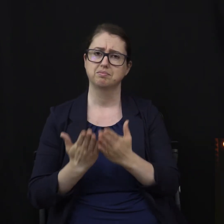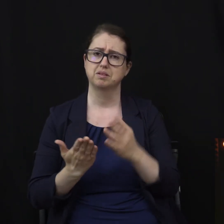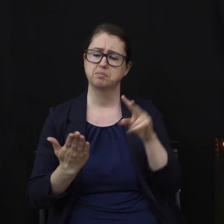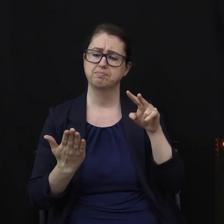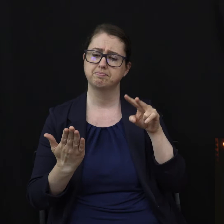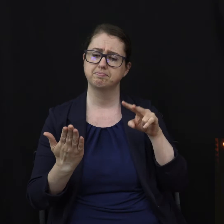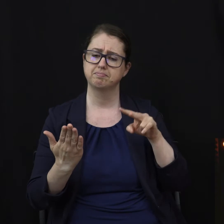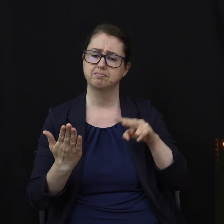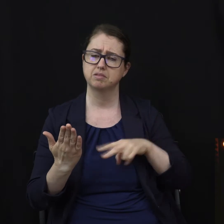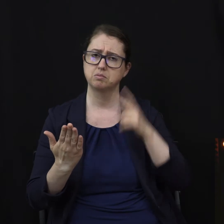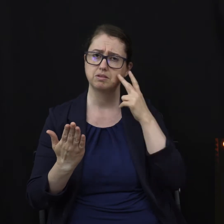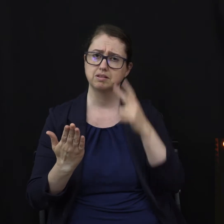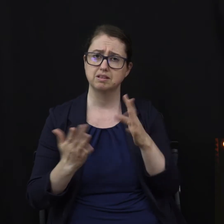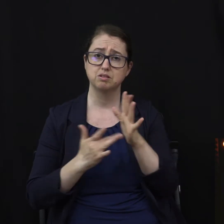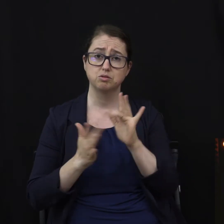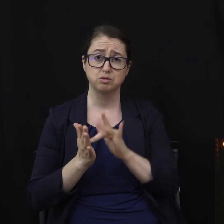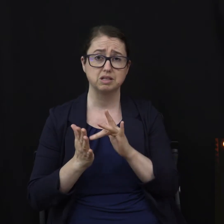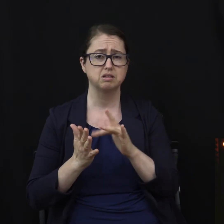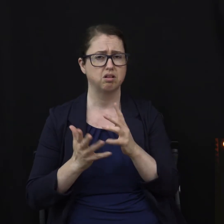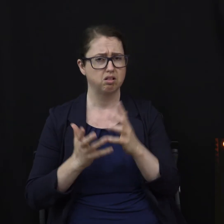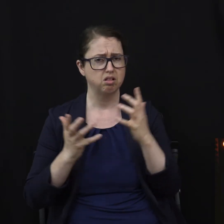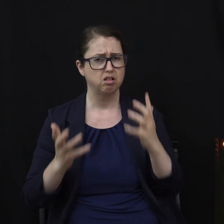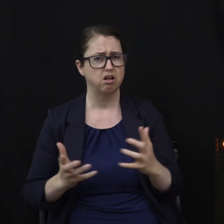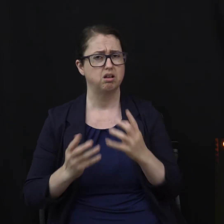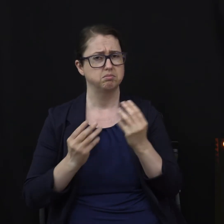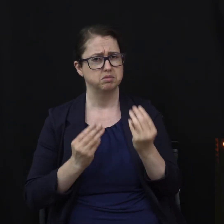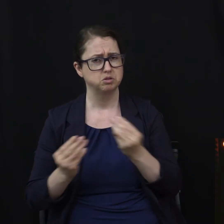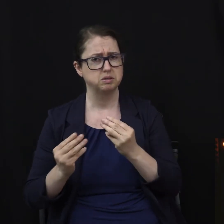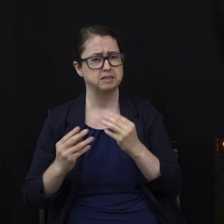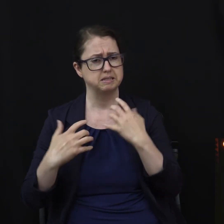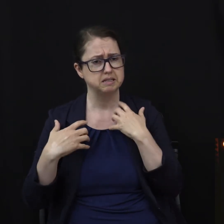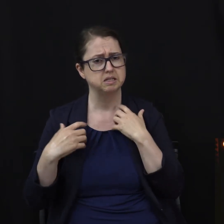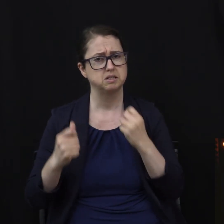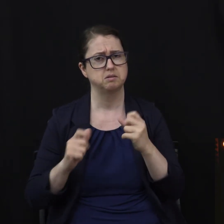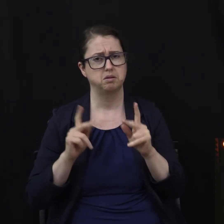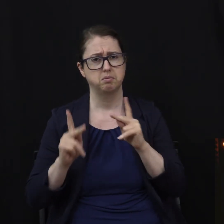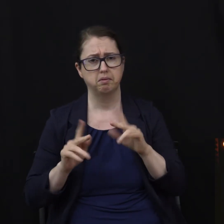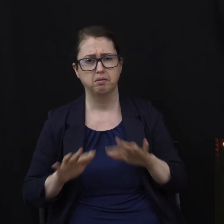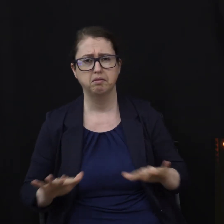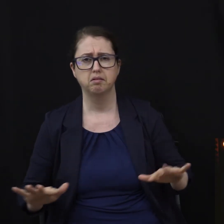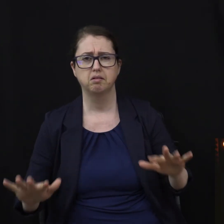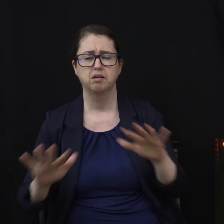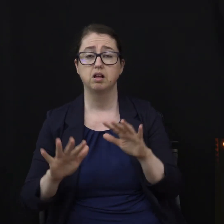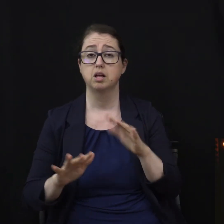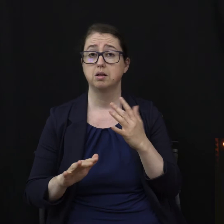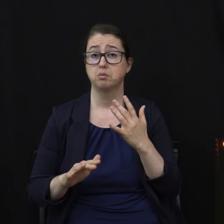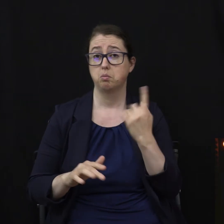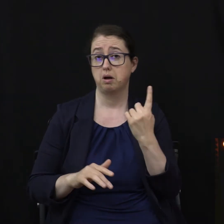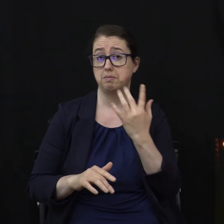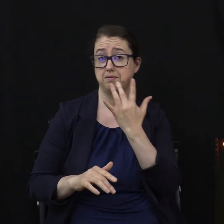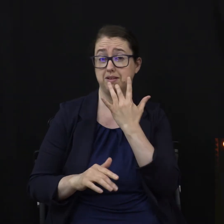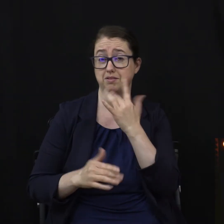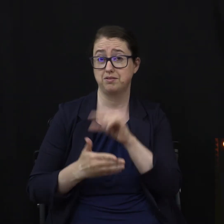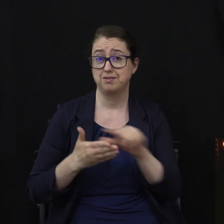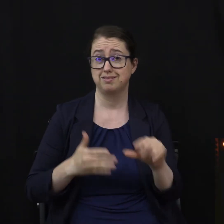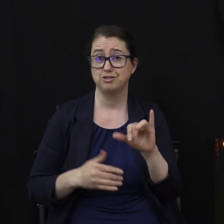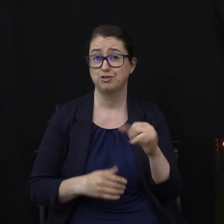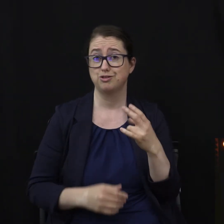portion of his ministry healing people. One of my favorite verses in the Bible is found in John 10, 10. In John